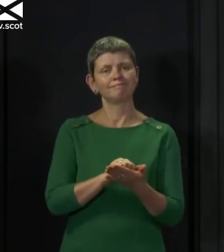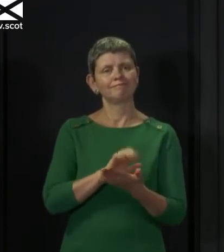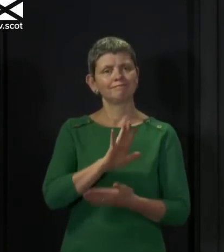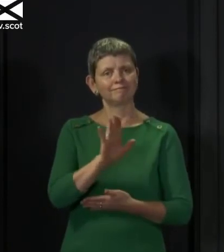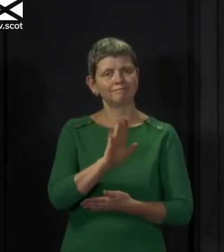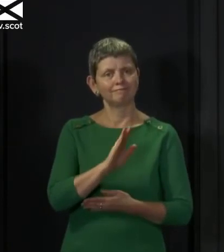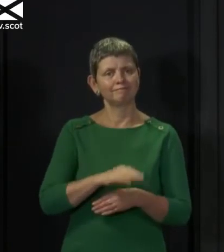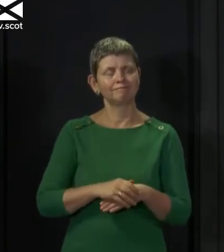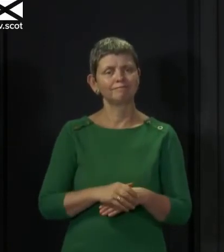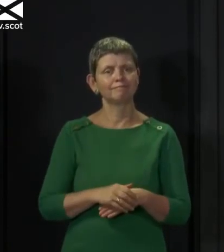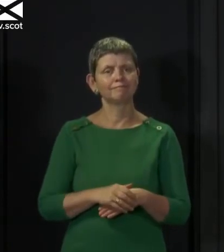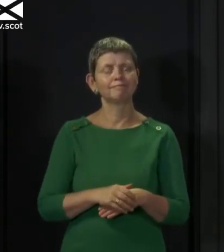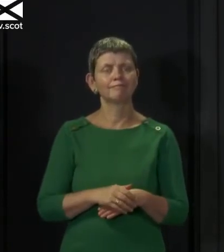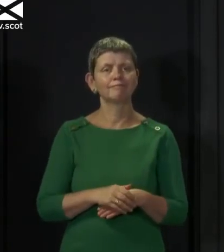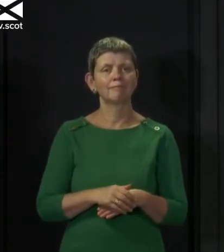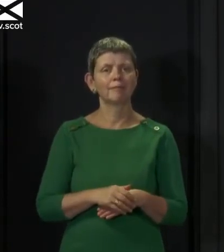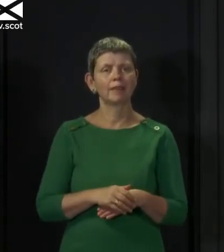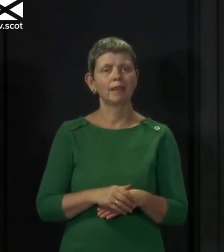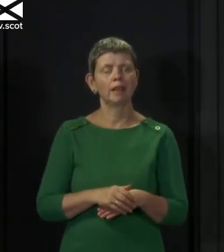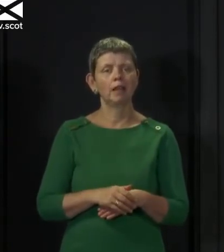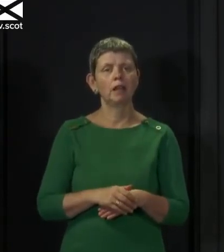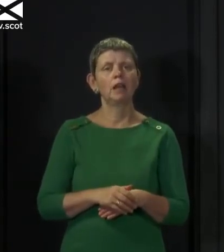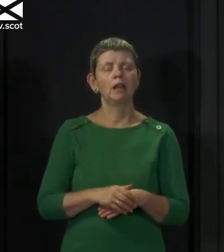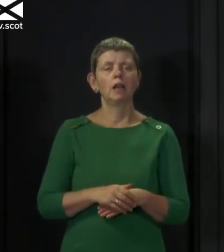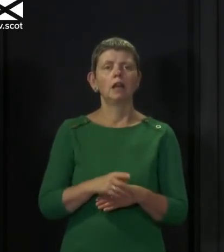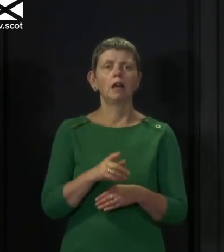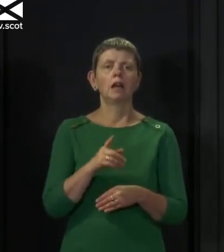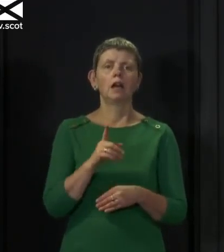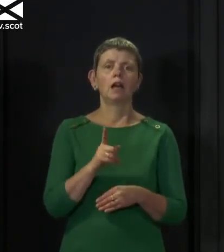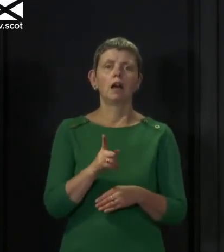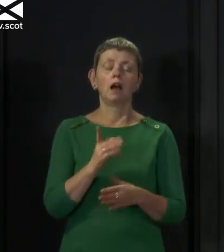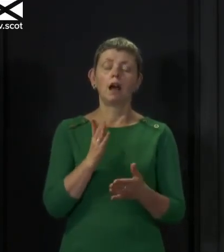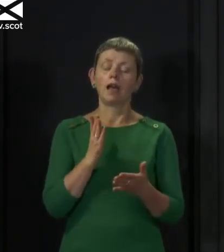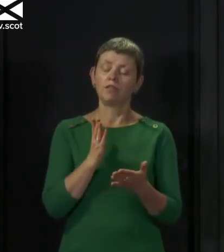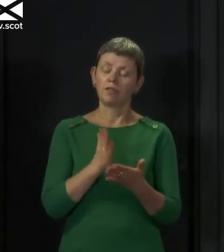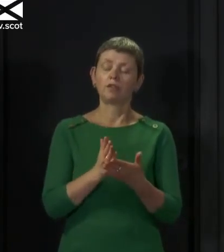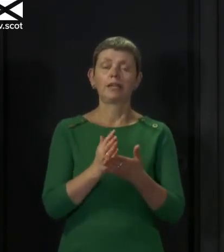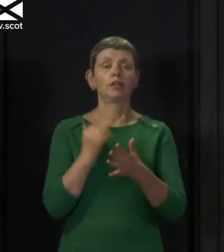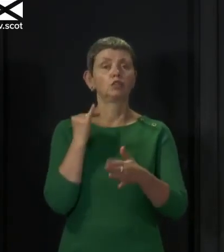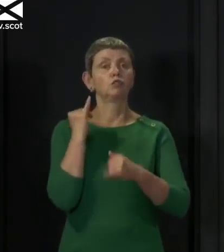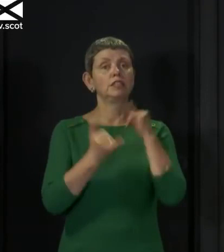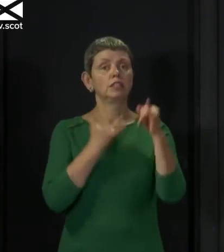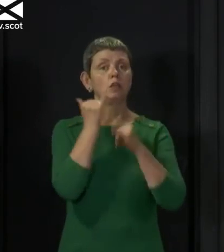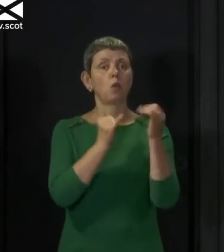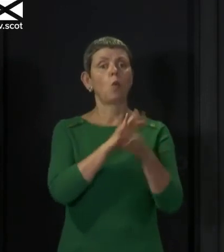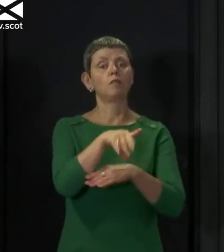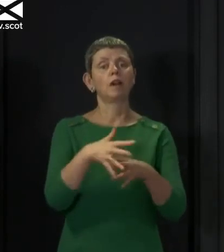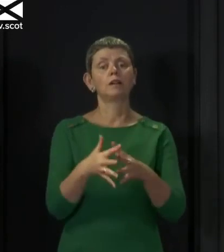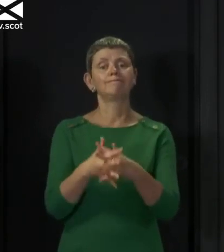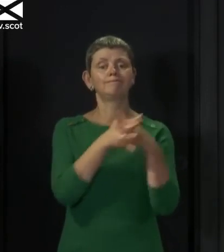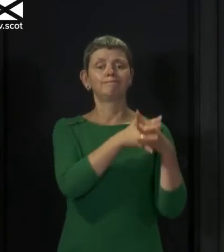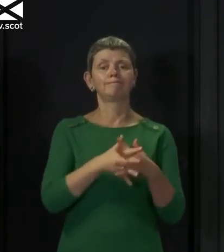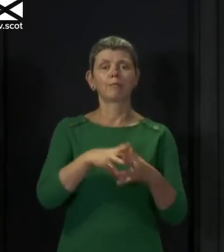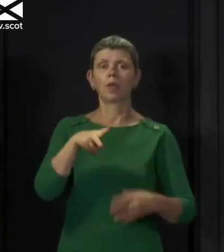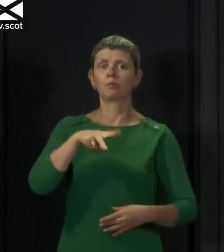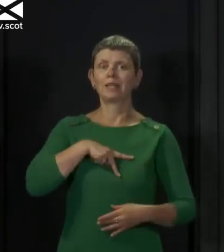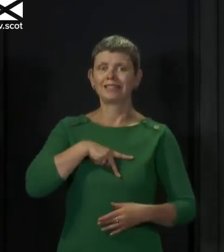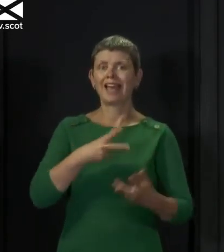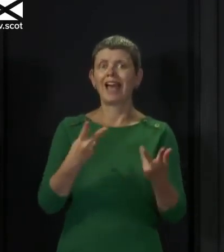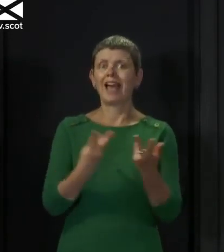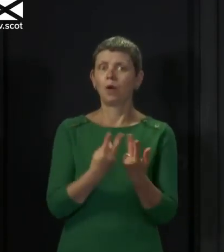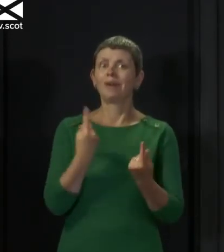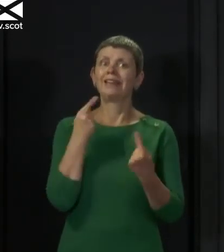and I don't shy away from this, I'm extremely critical of how the President of the United States is handling this particular